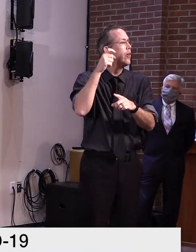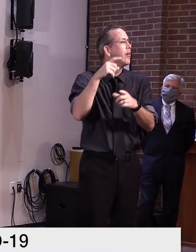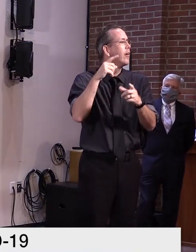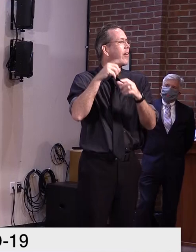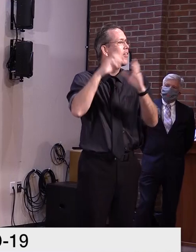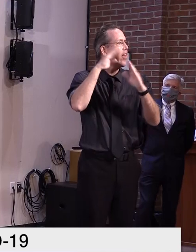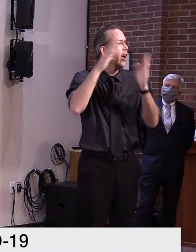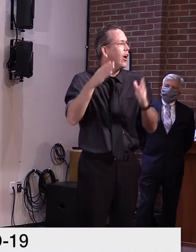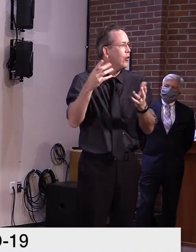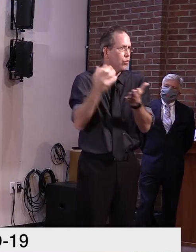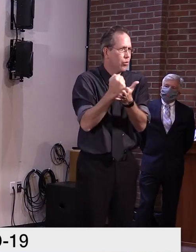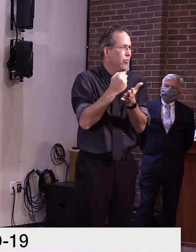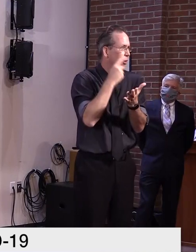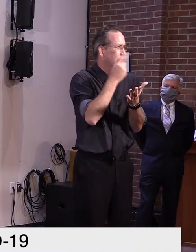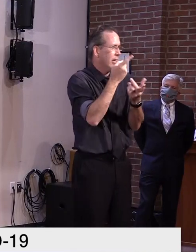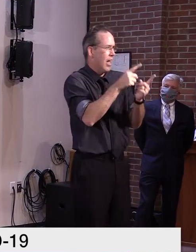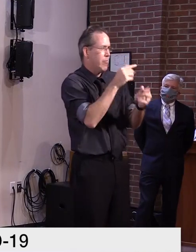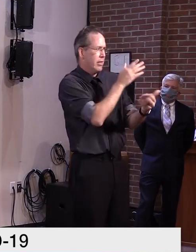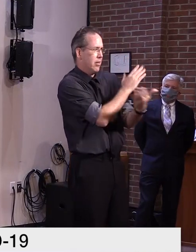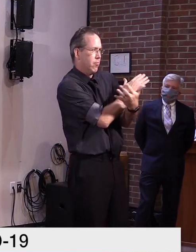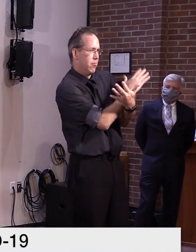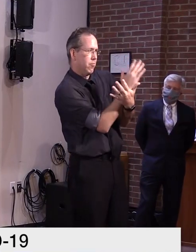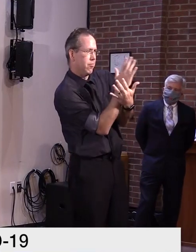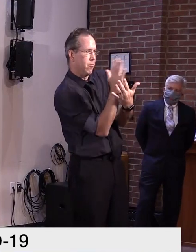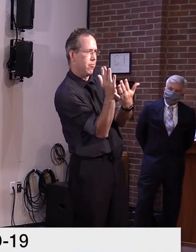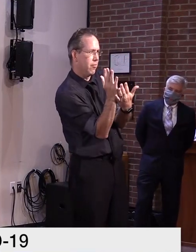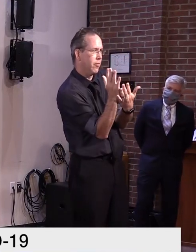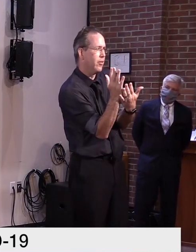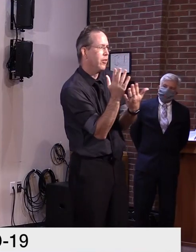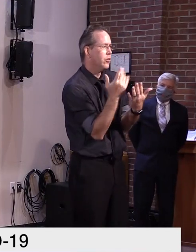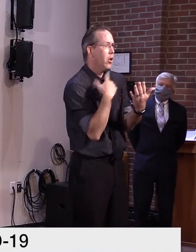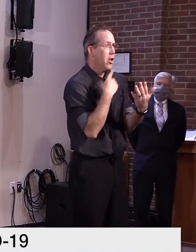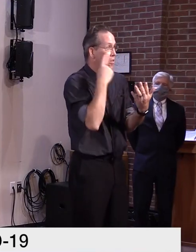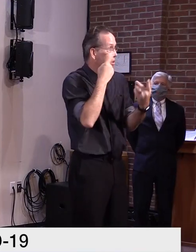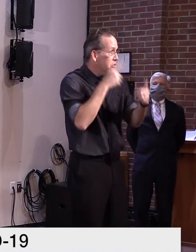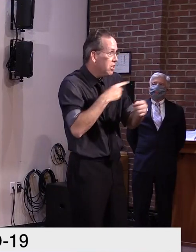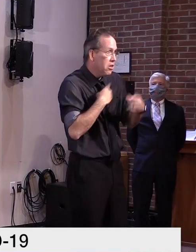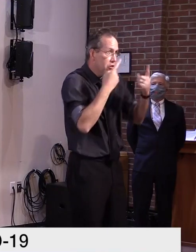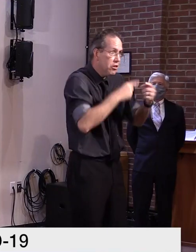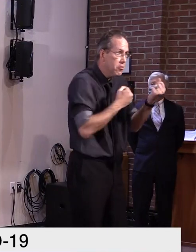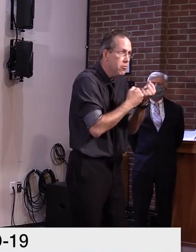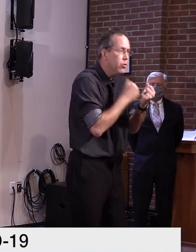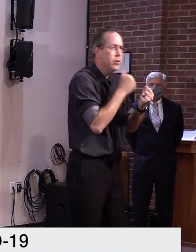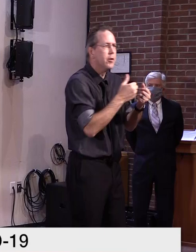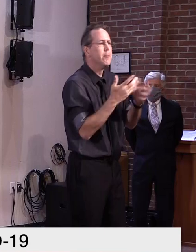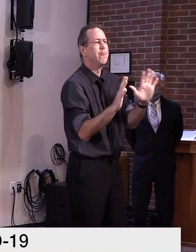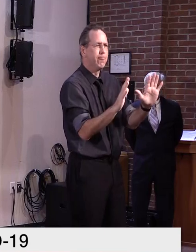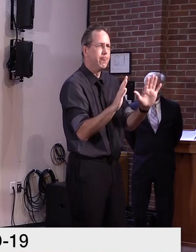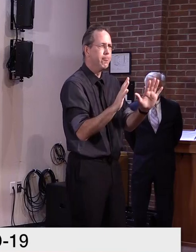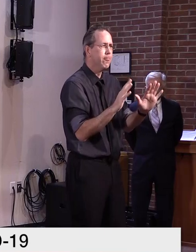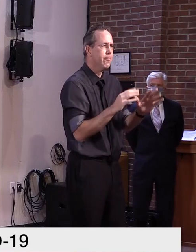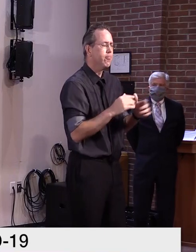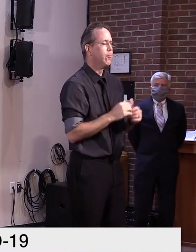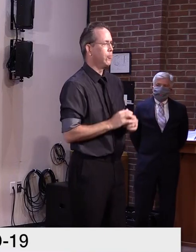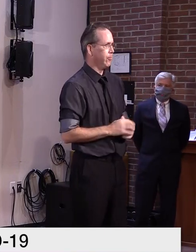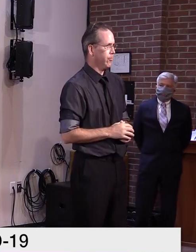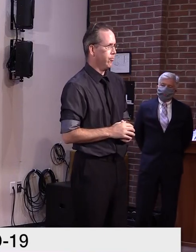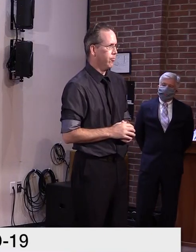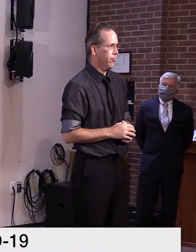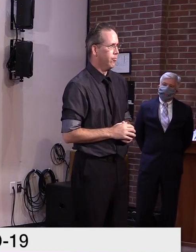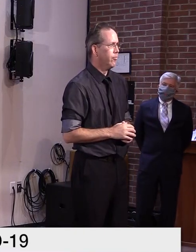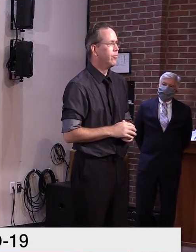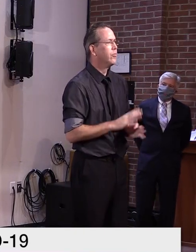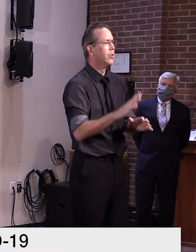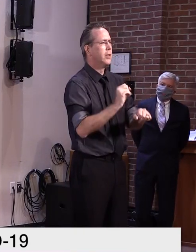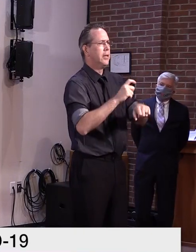get sent to me. If they don't, uh, they have either conference committee or, or all kinds of things. So my, the bottom line is it's got a ways to go. So